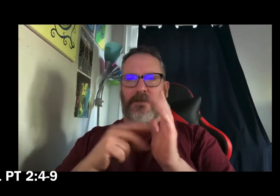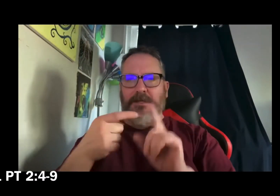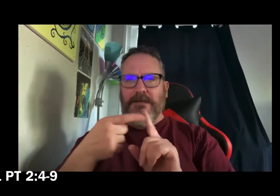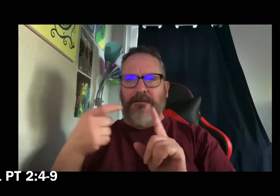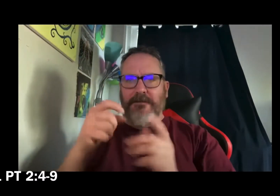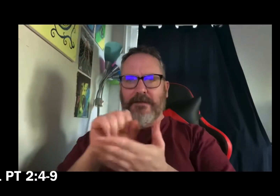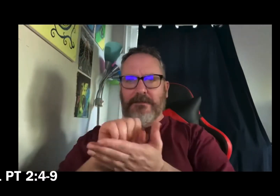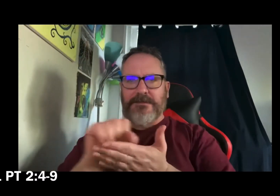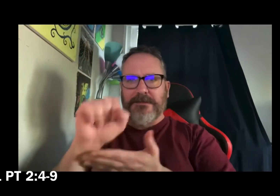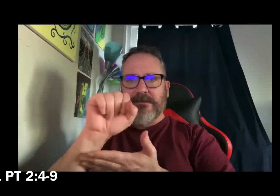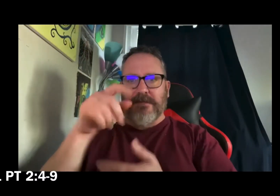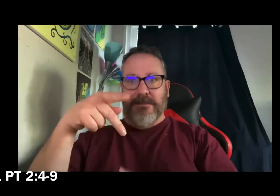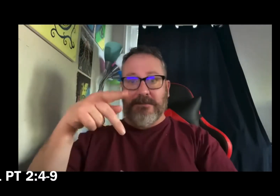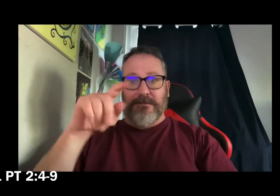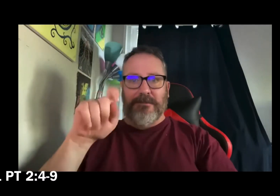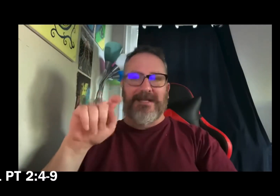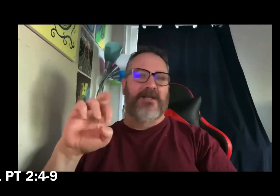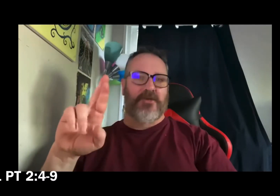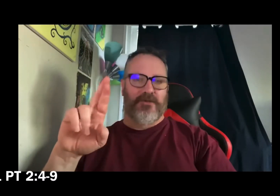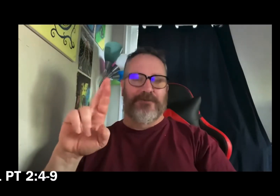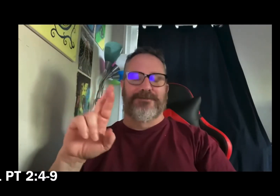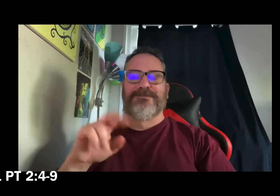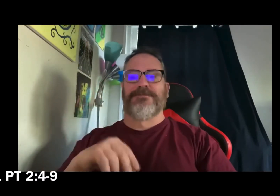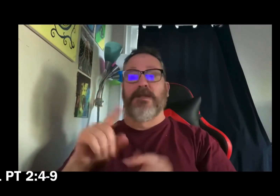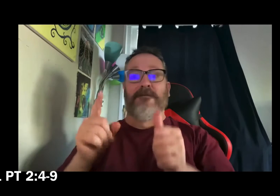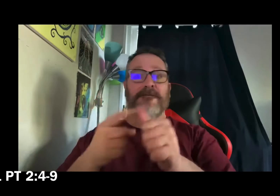A reading from the first letter of St. Peter.